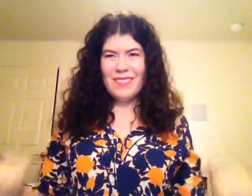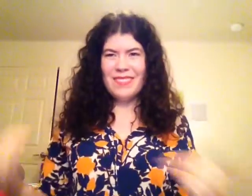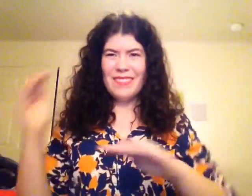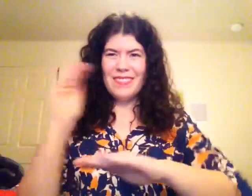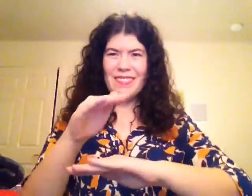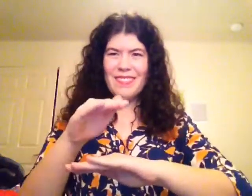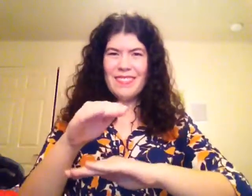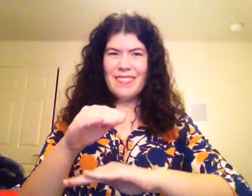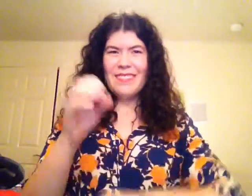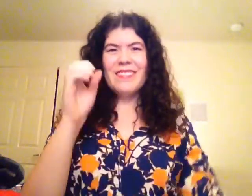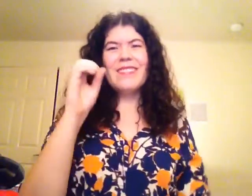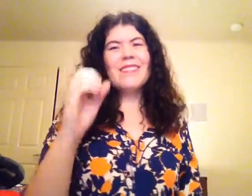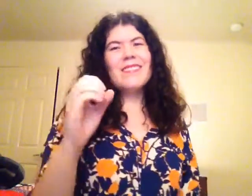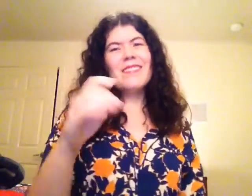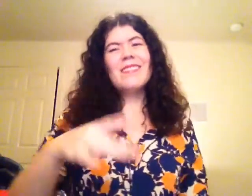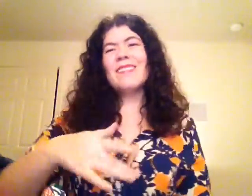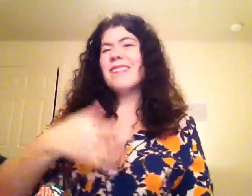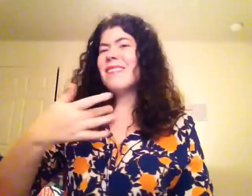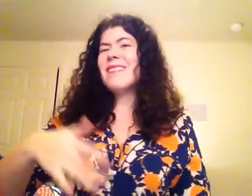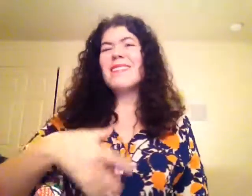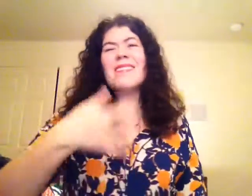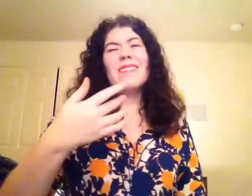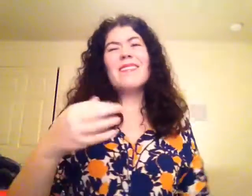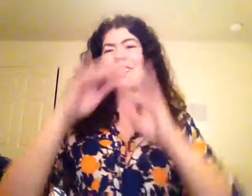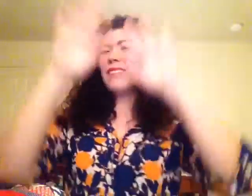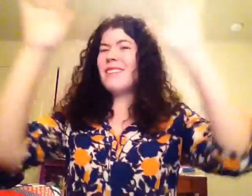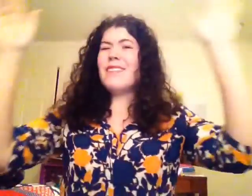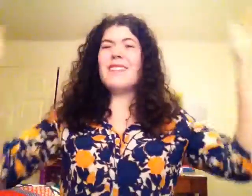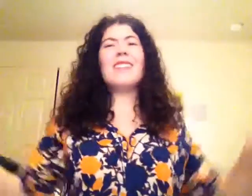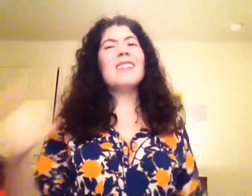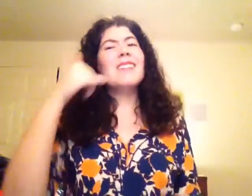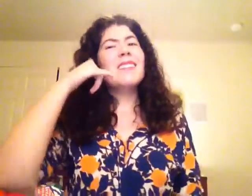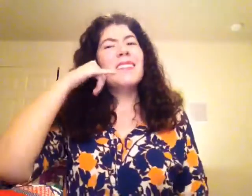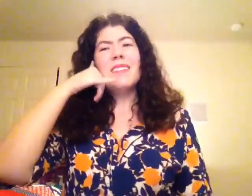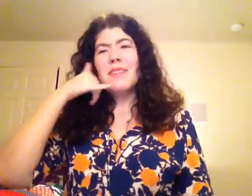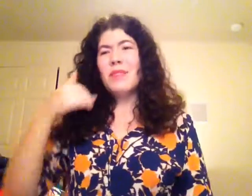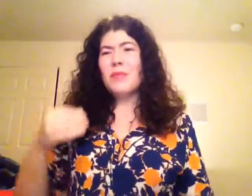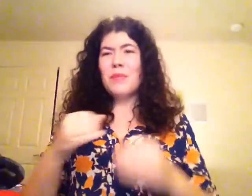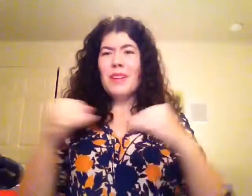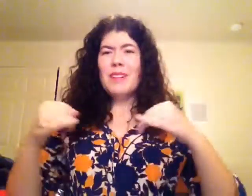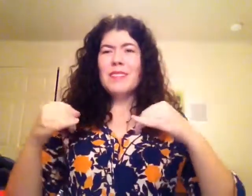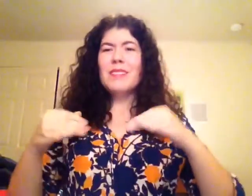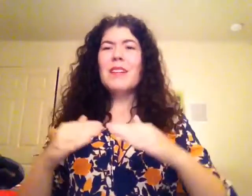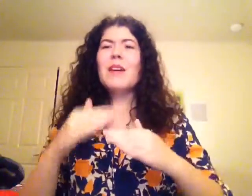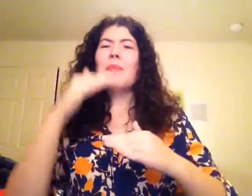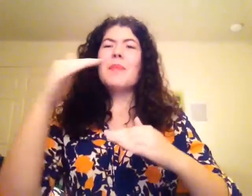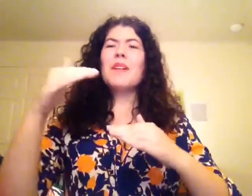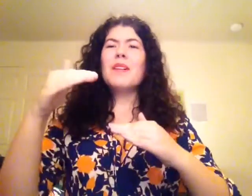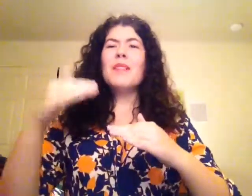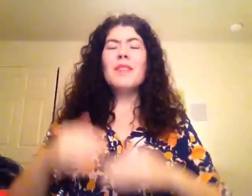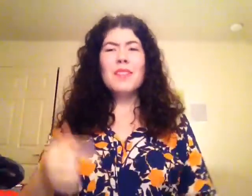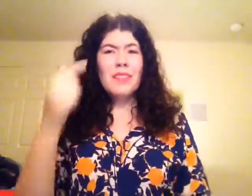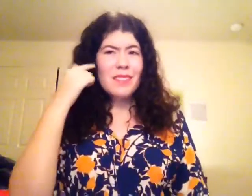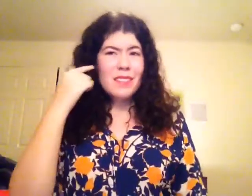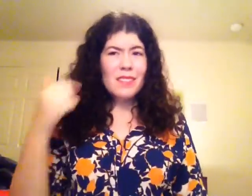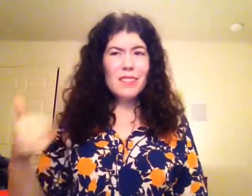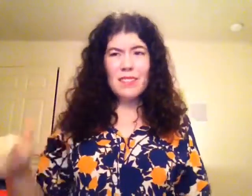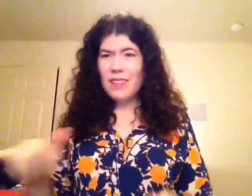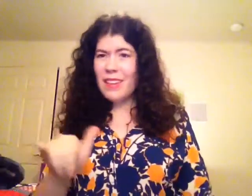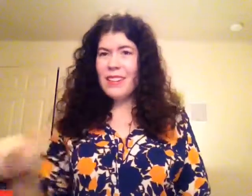Oh, my God, I feel it in the air Telephone wires above I'm sizzling like